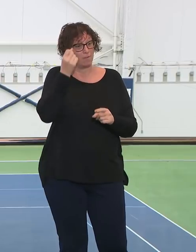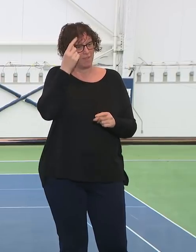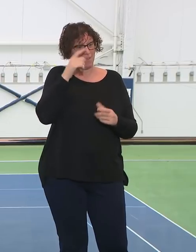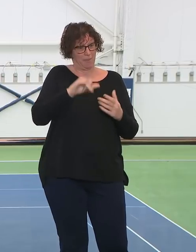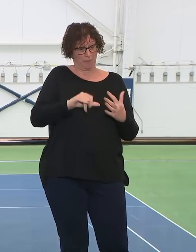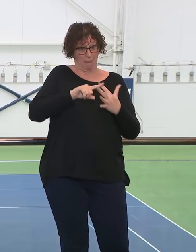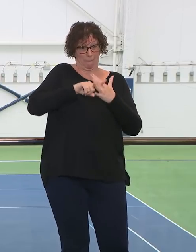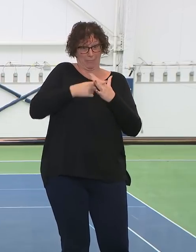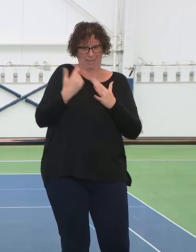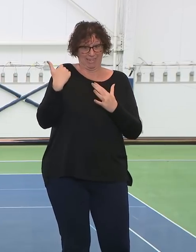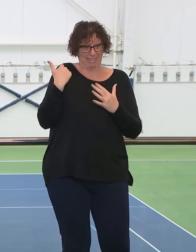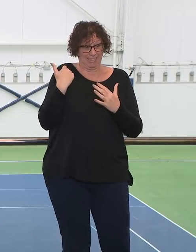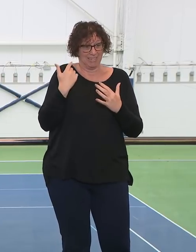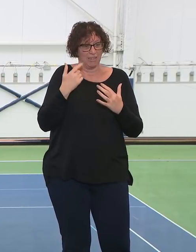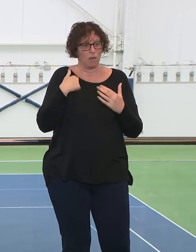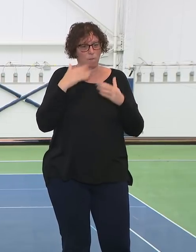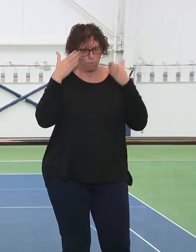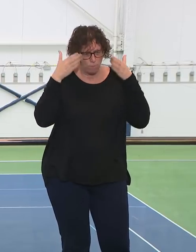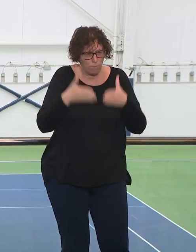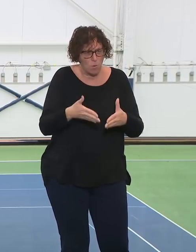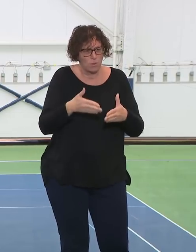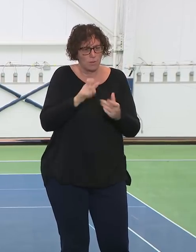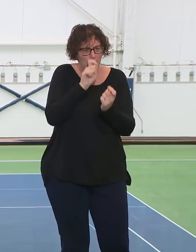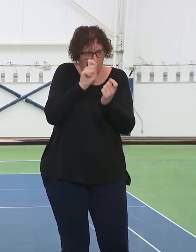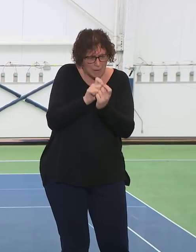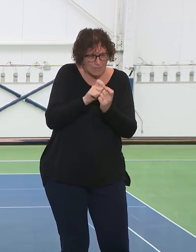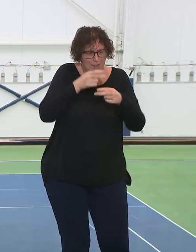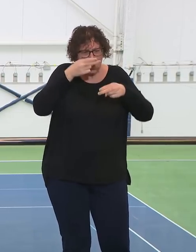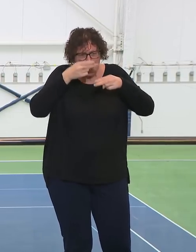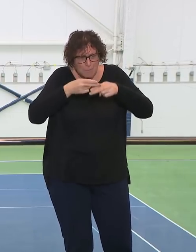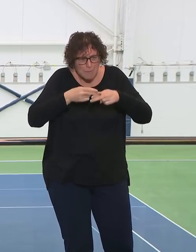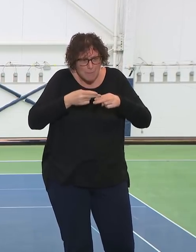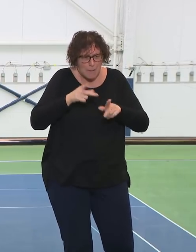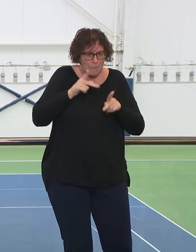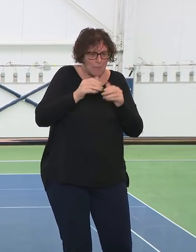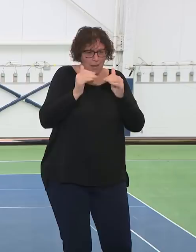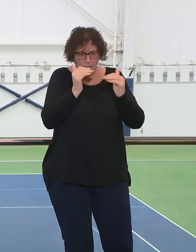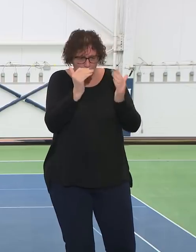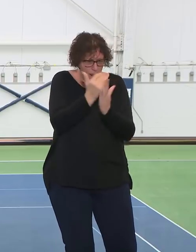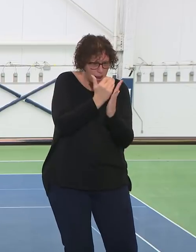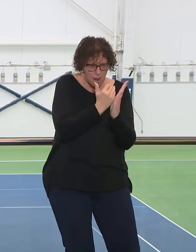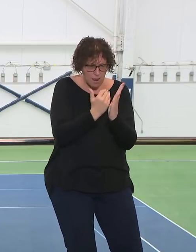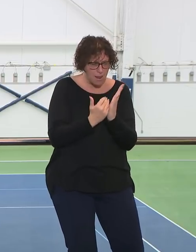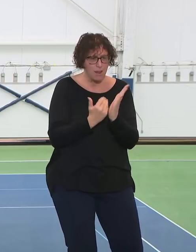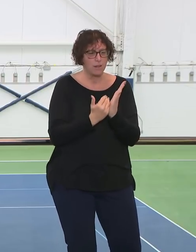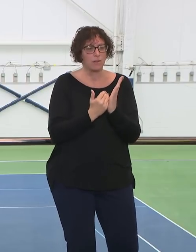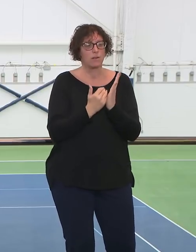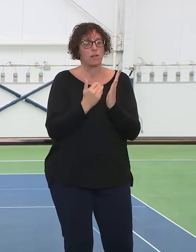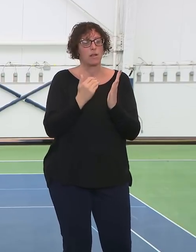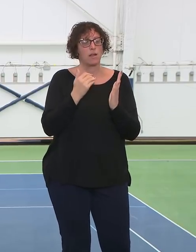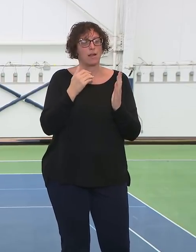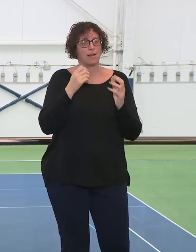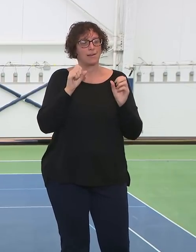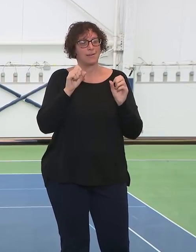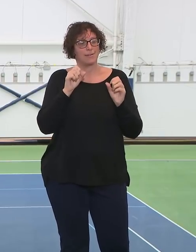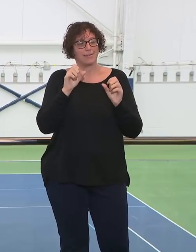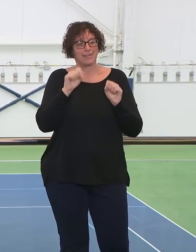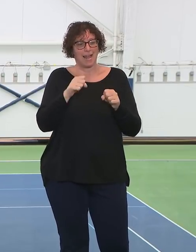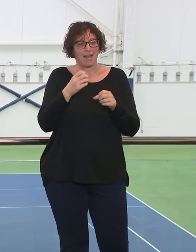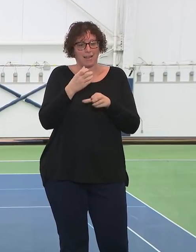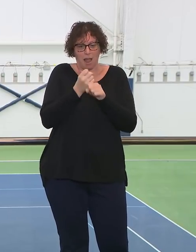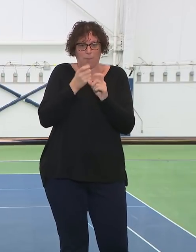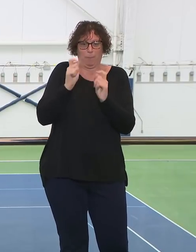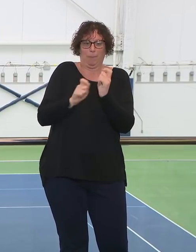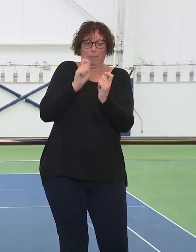cases. You remember those days? It seems like a long time ago. And I was able to get very specific information that when I put